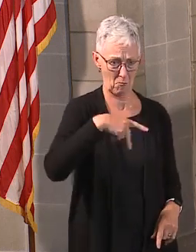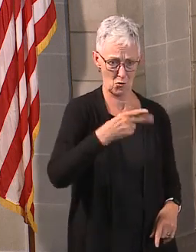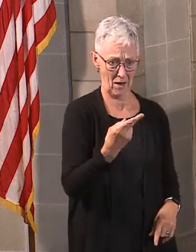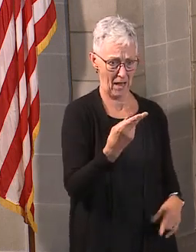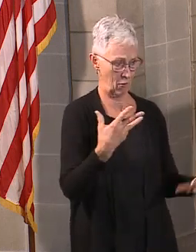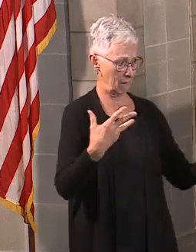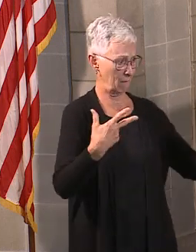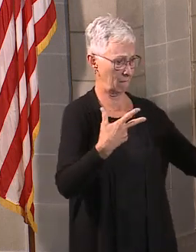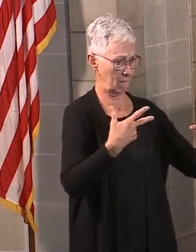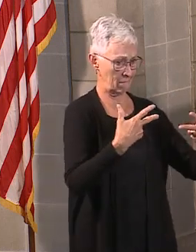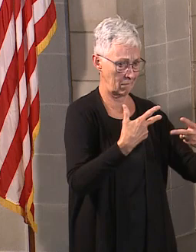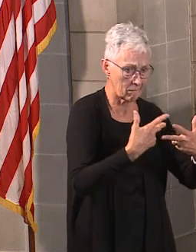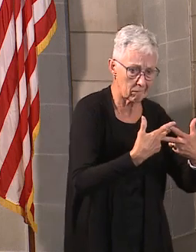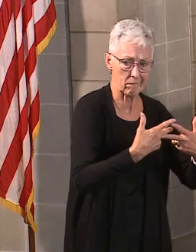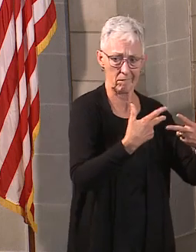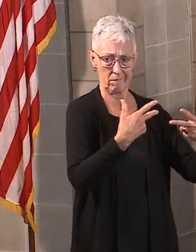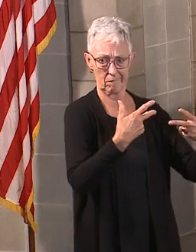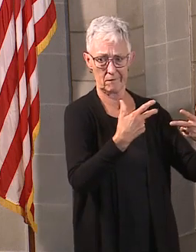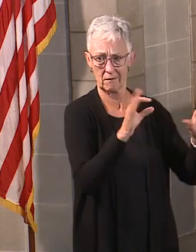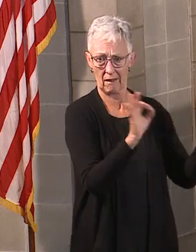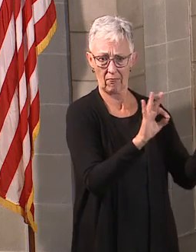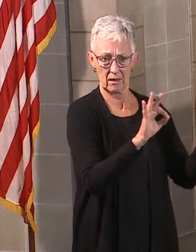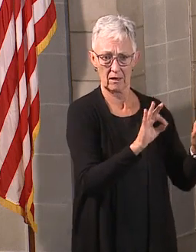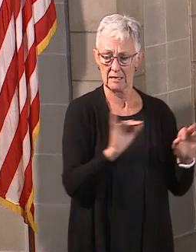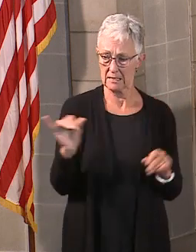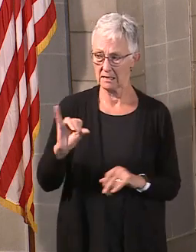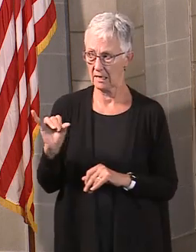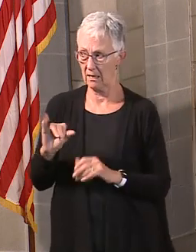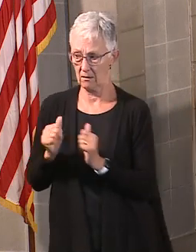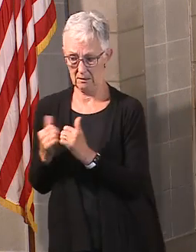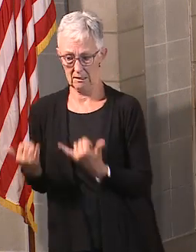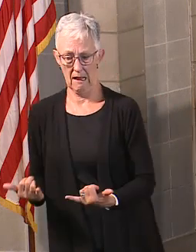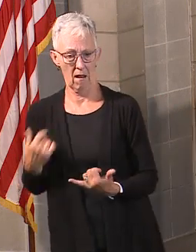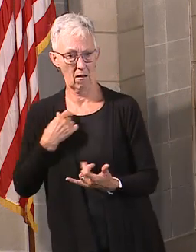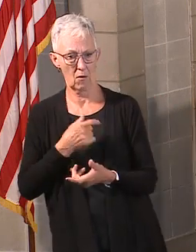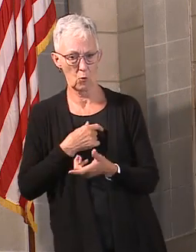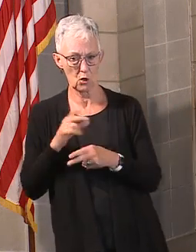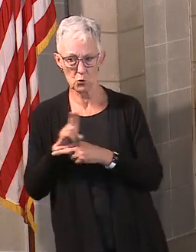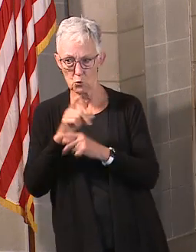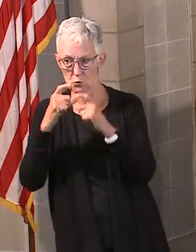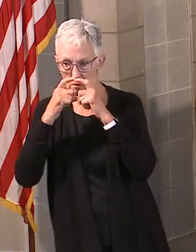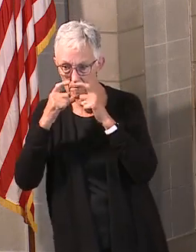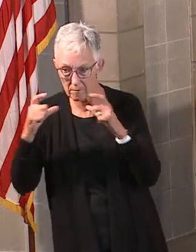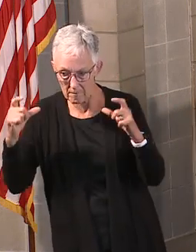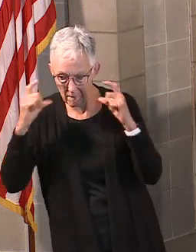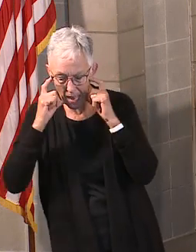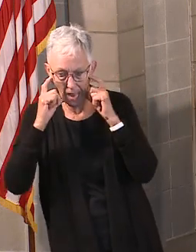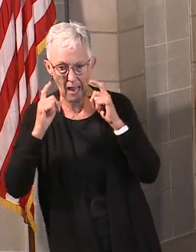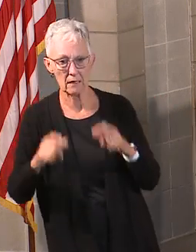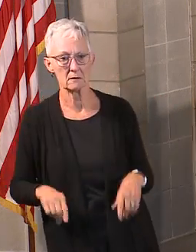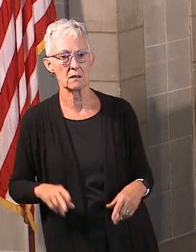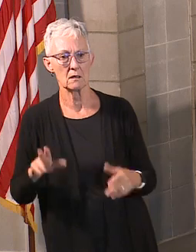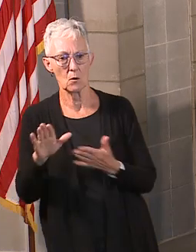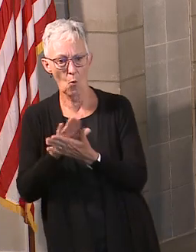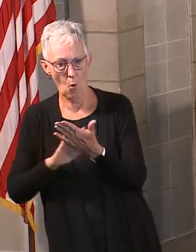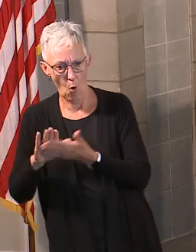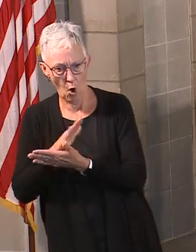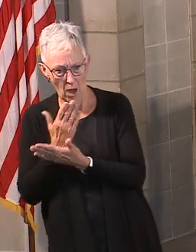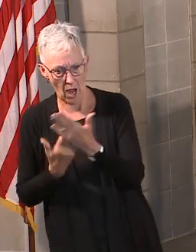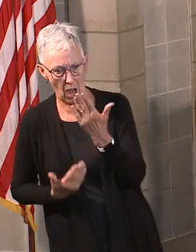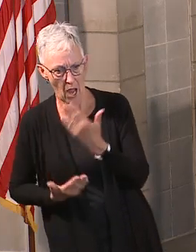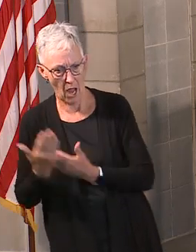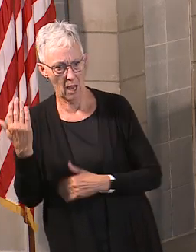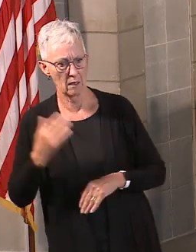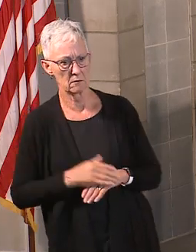risk by putting things like seat belts on and putting in speed limits. And that's what we have to do to think about managing this virus. So what speed are we going